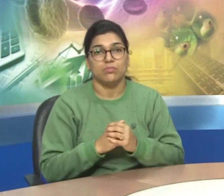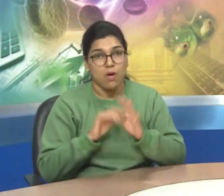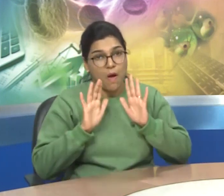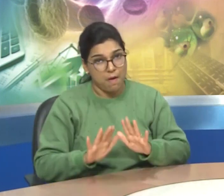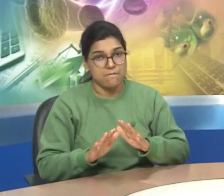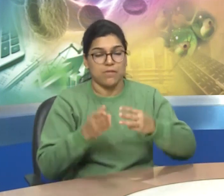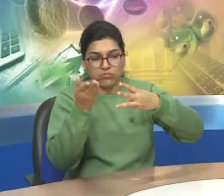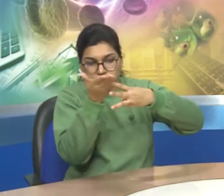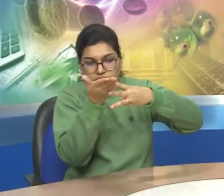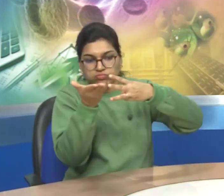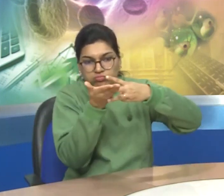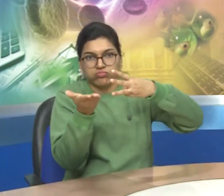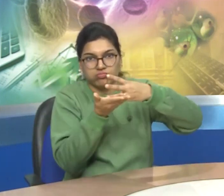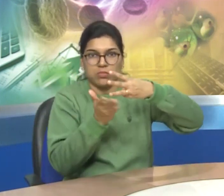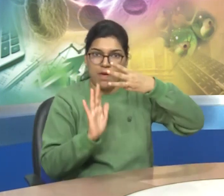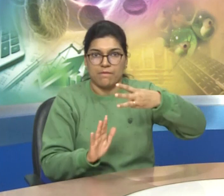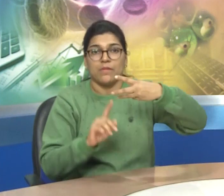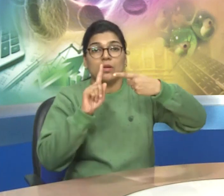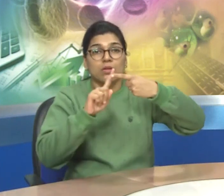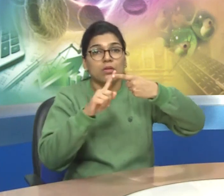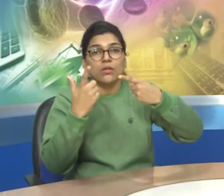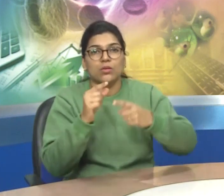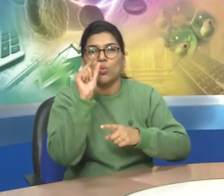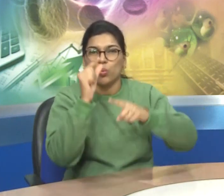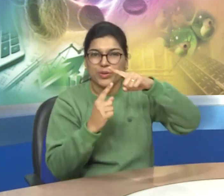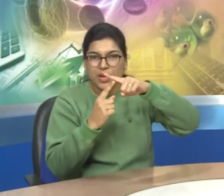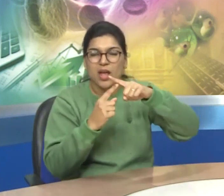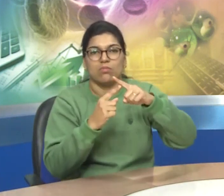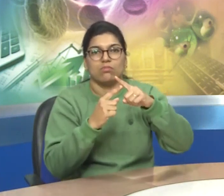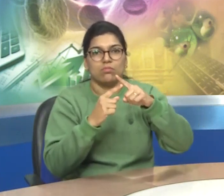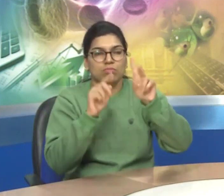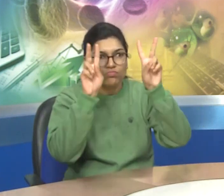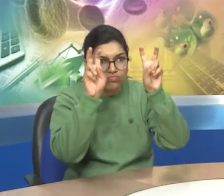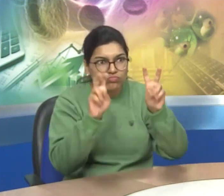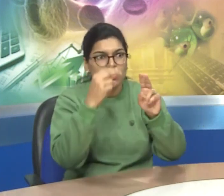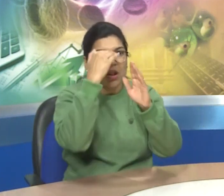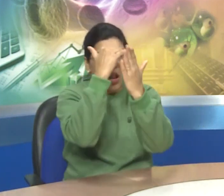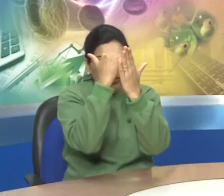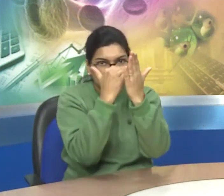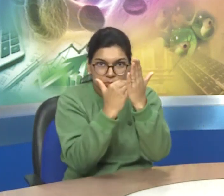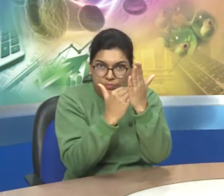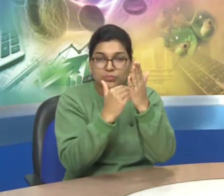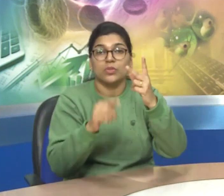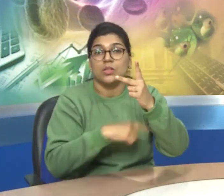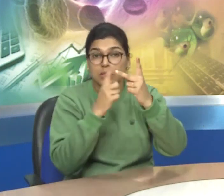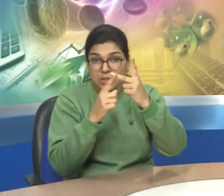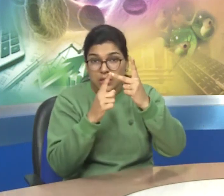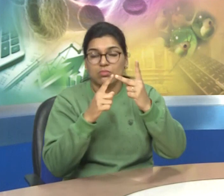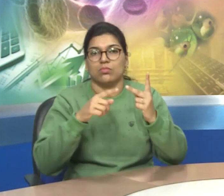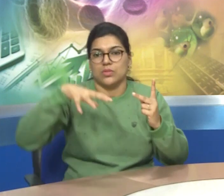there are three lists first